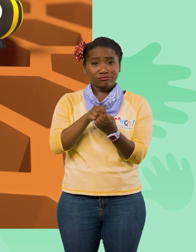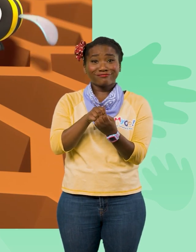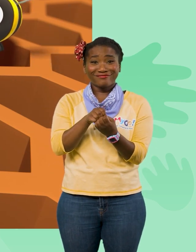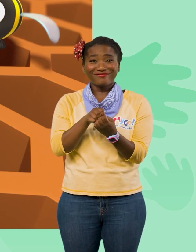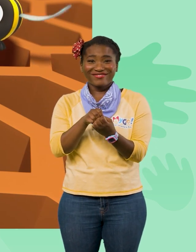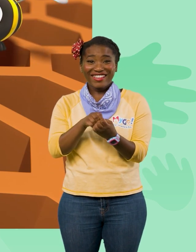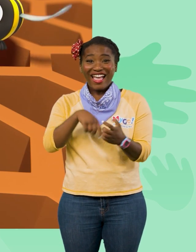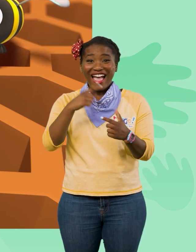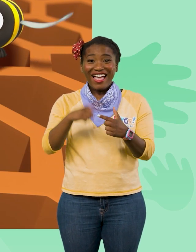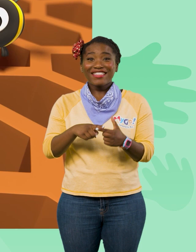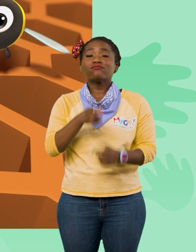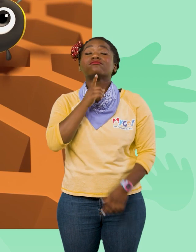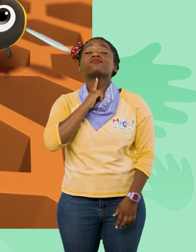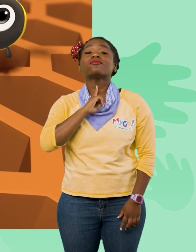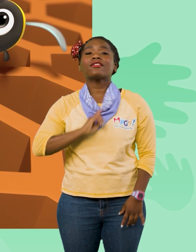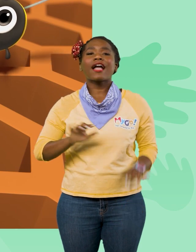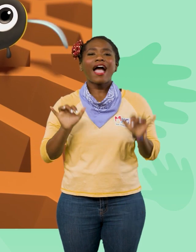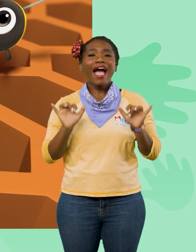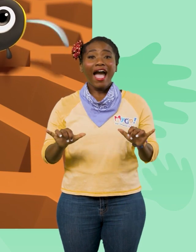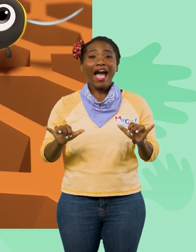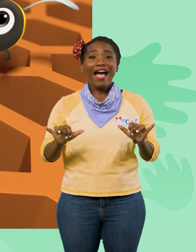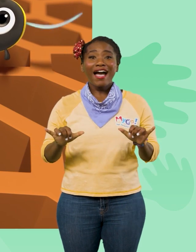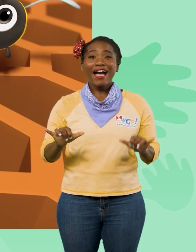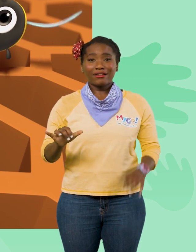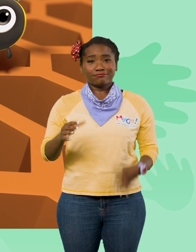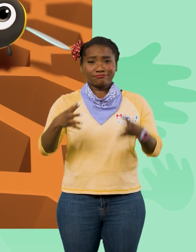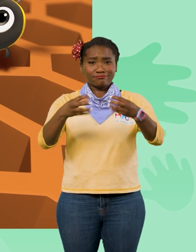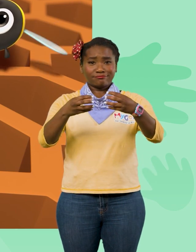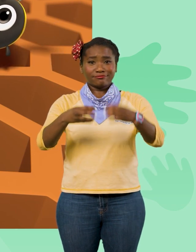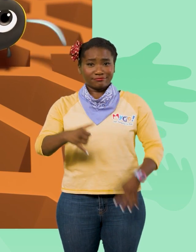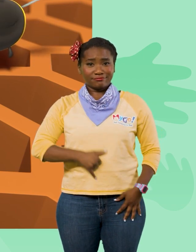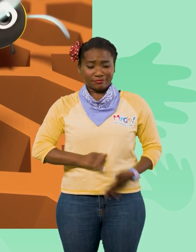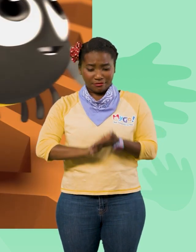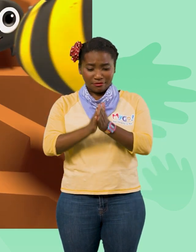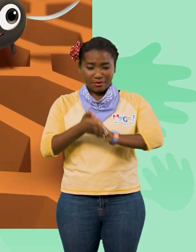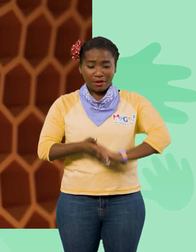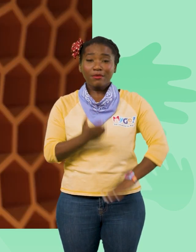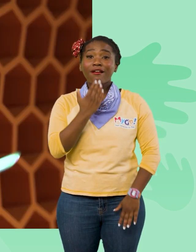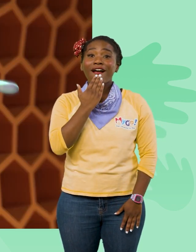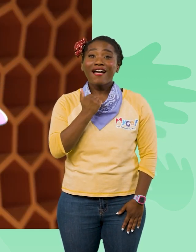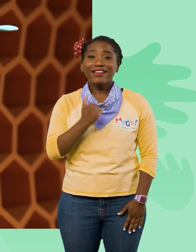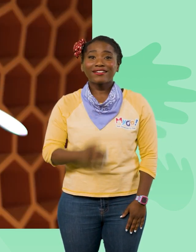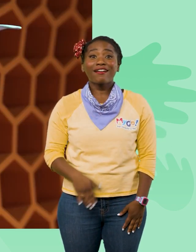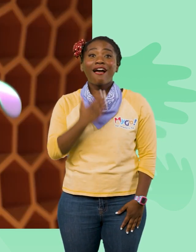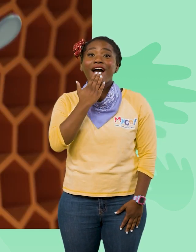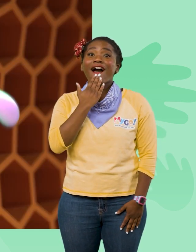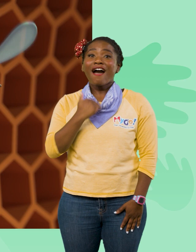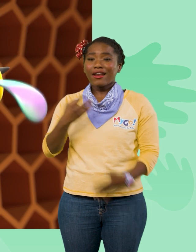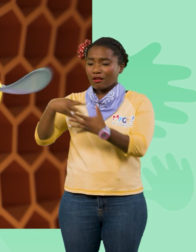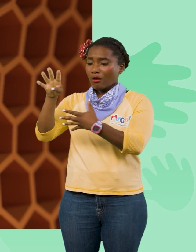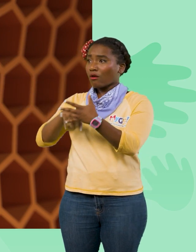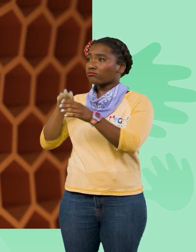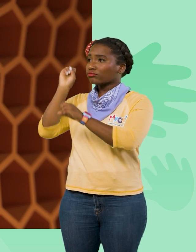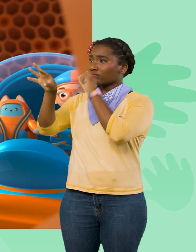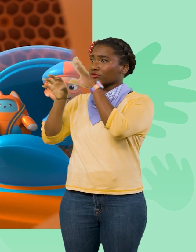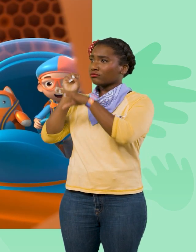Then we swallow! The nectar stays in our bellies, becomes honey, then we put it in the honeycomb! The